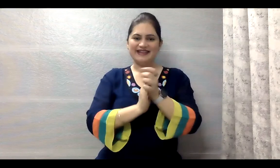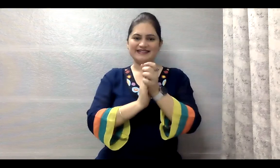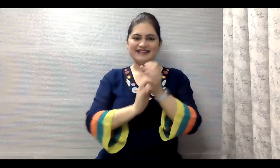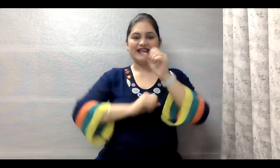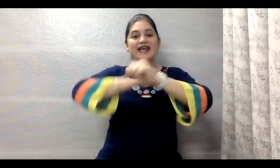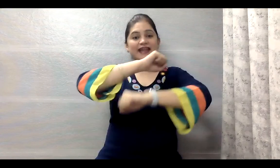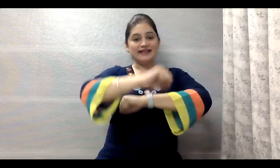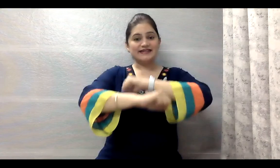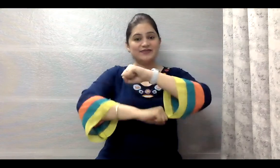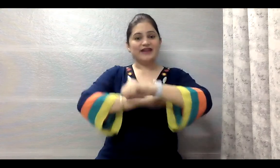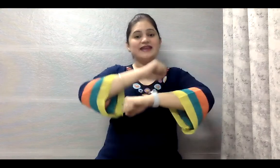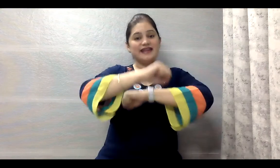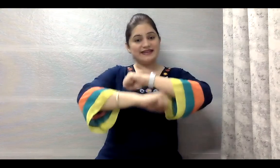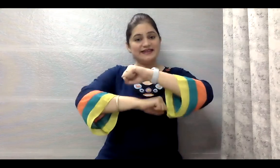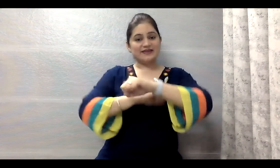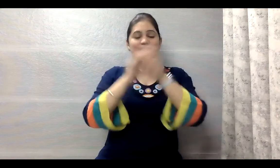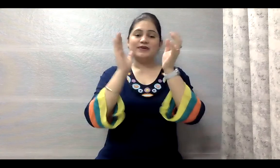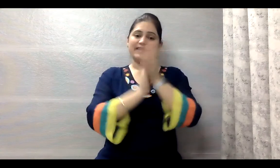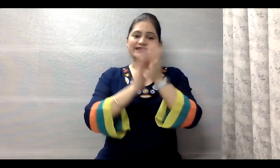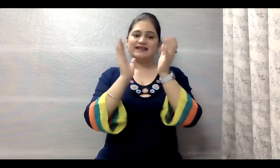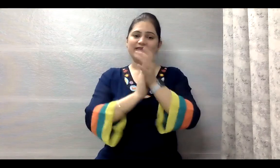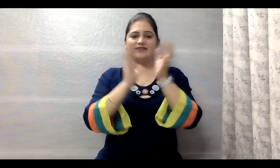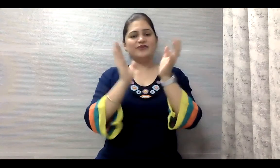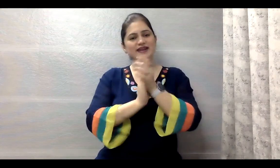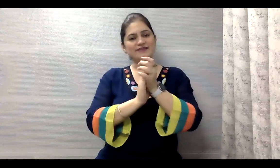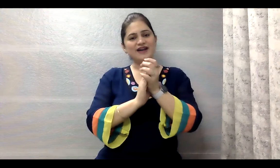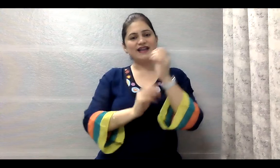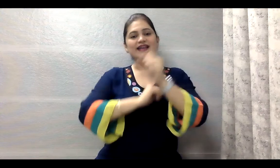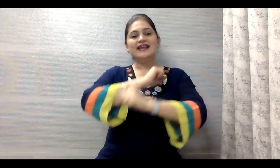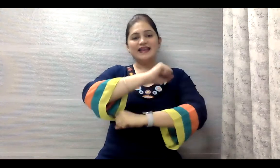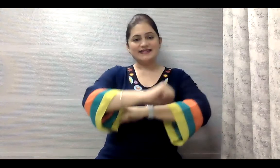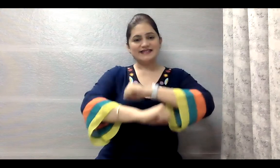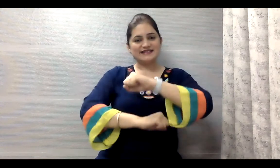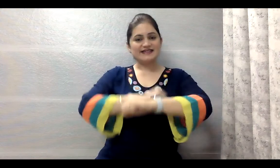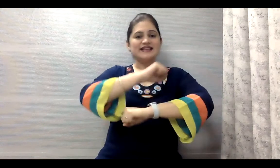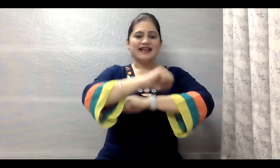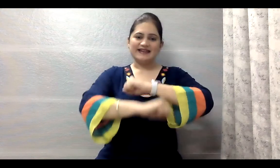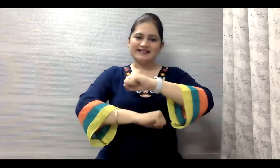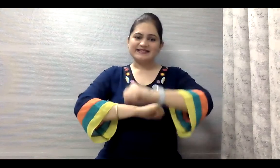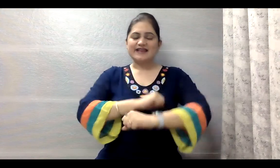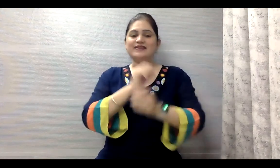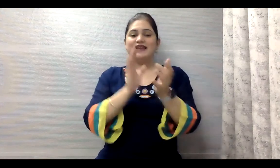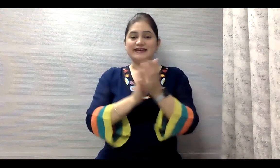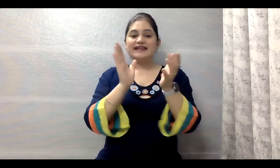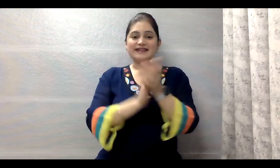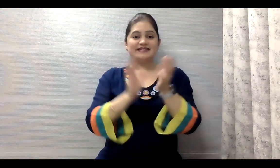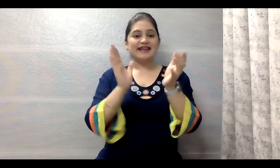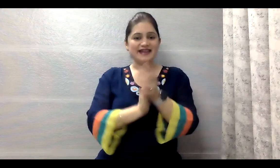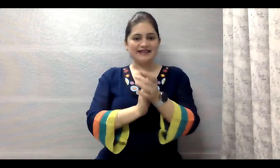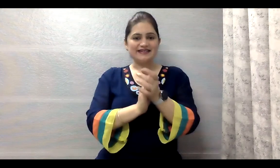80. 81, 82, 83, 84, 85. 86, 87, 88, 89, 90.